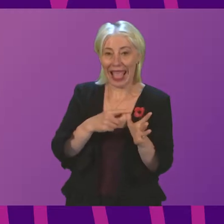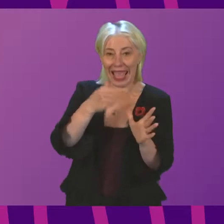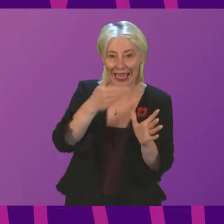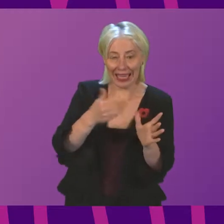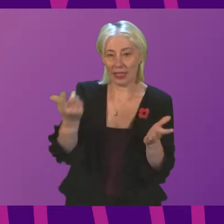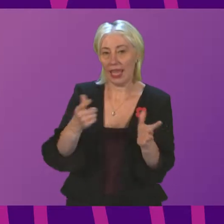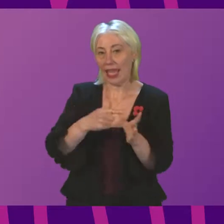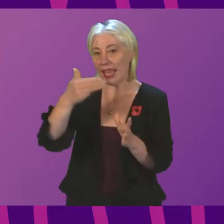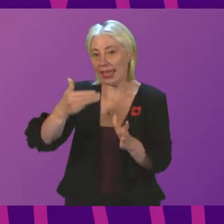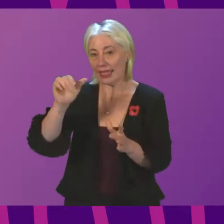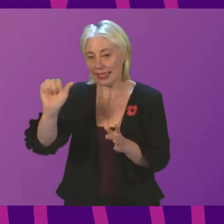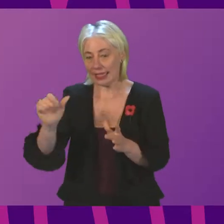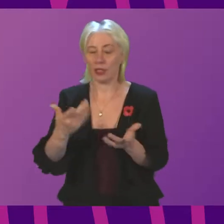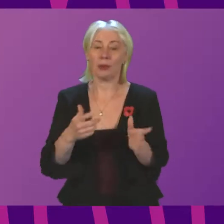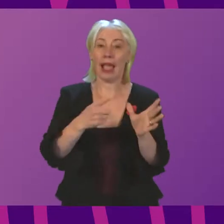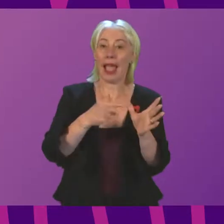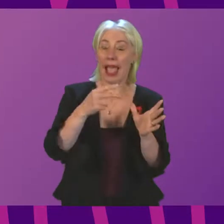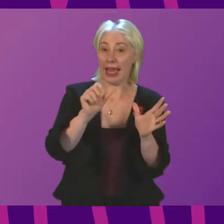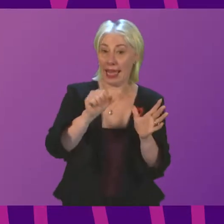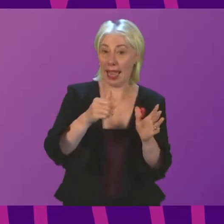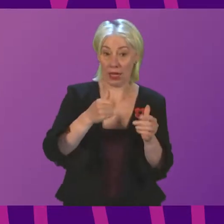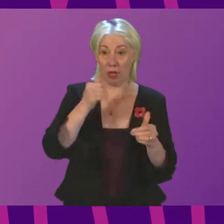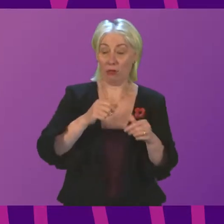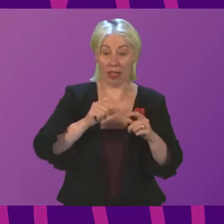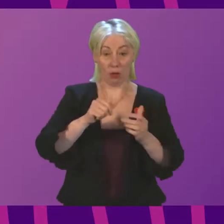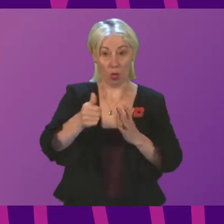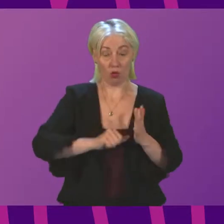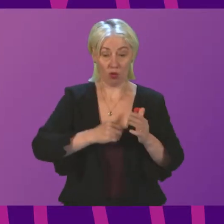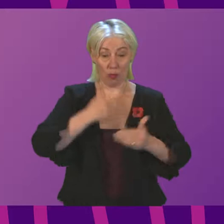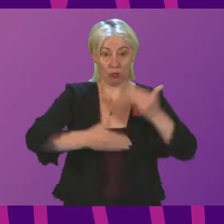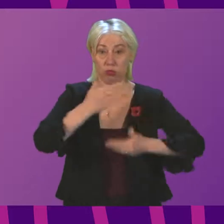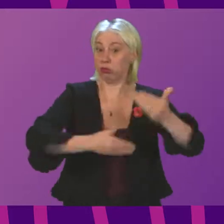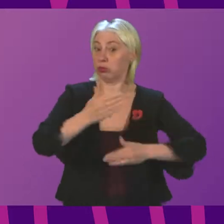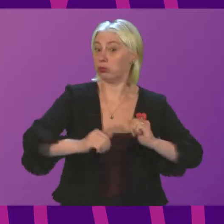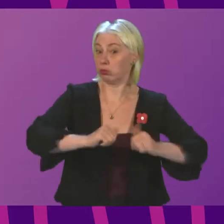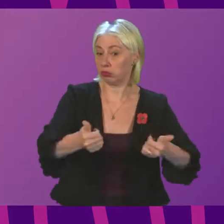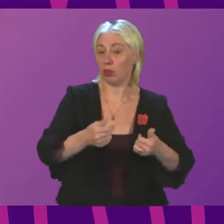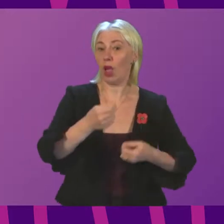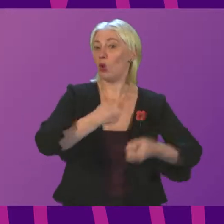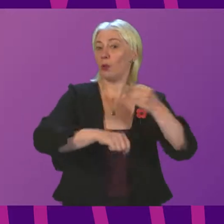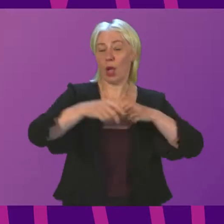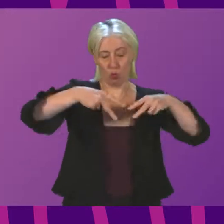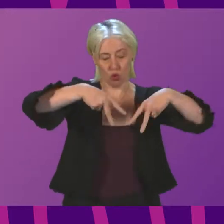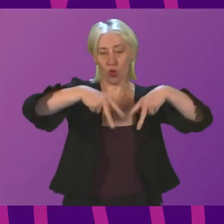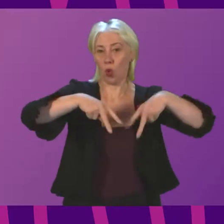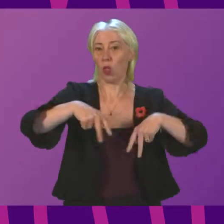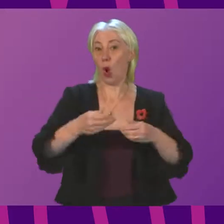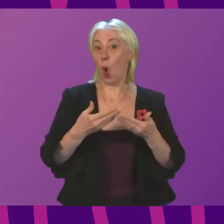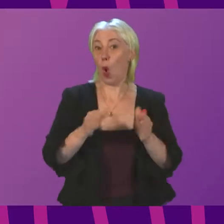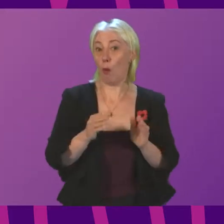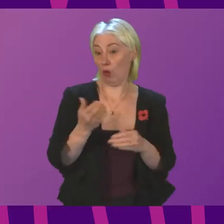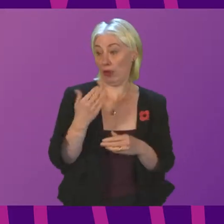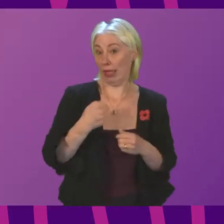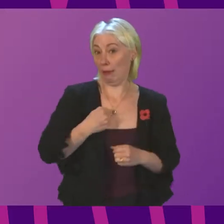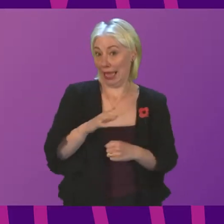the A96. The A9 programme continues apace. I was delighted that the latest stage of the duelling of the A9 was opened recently in my own